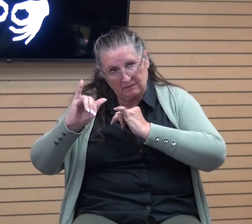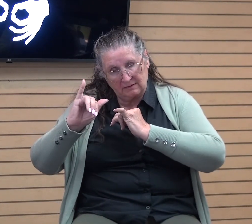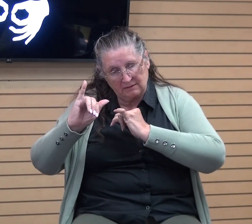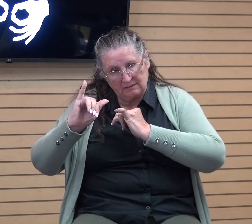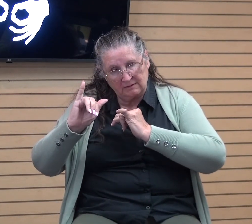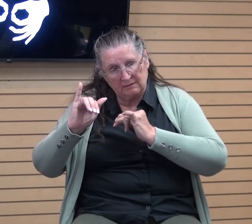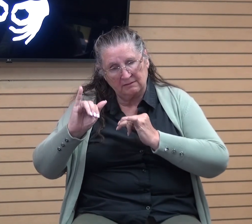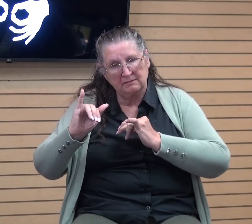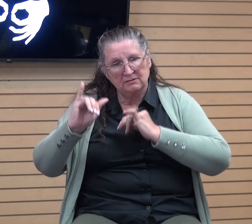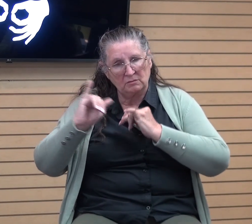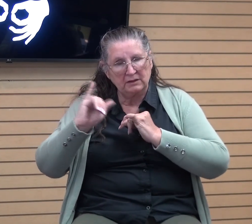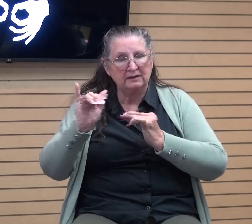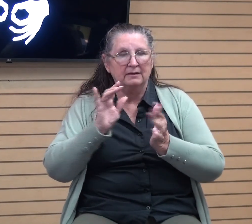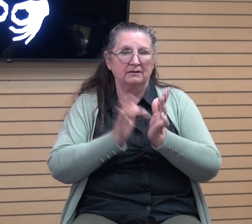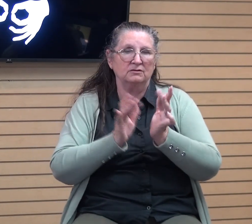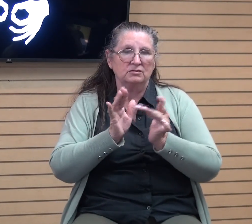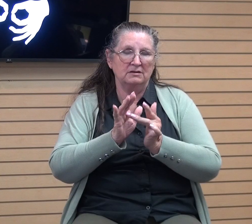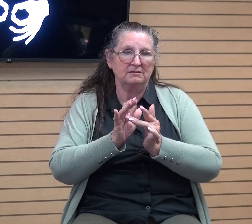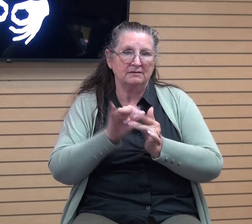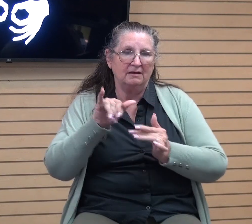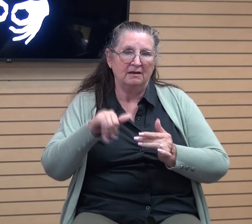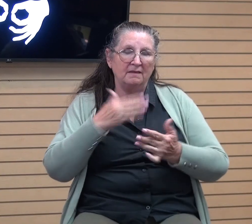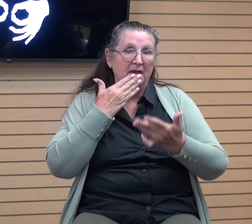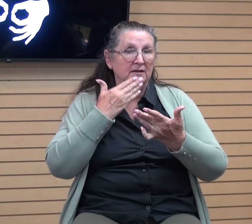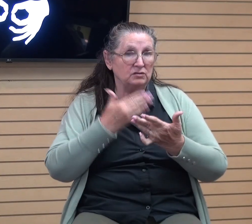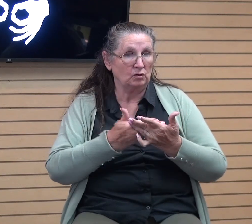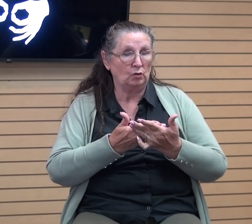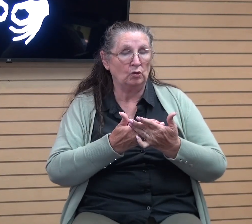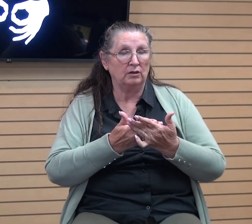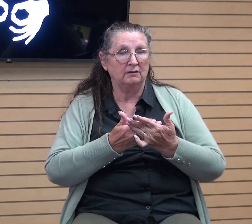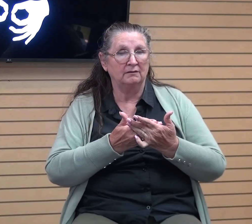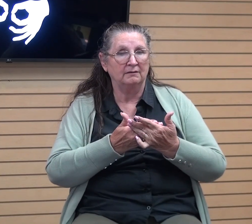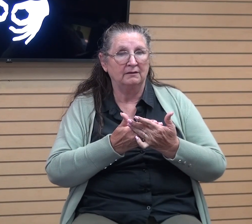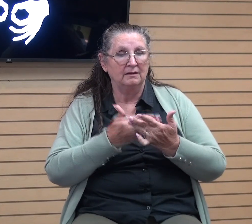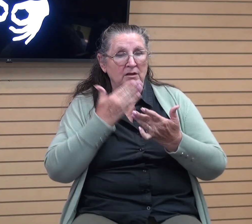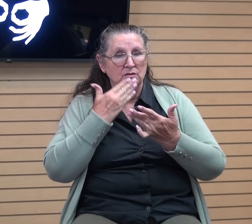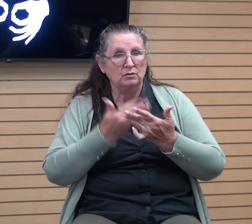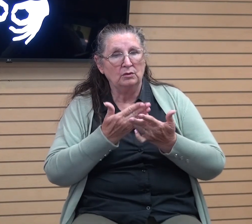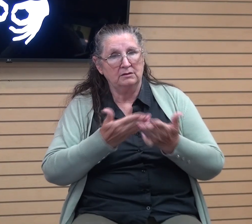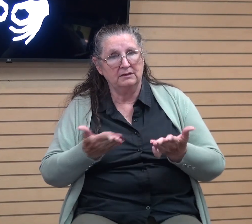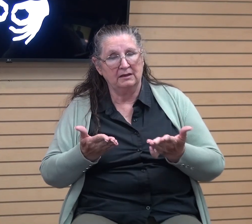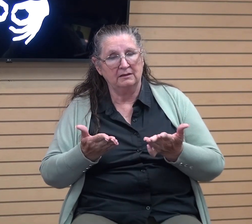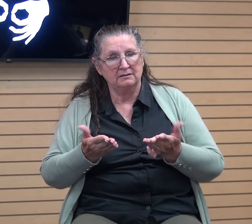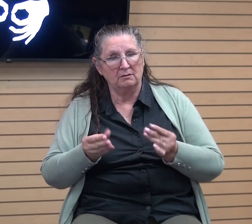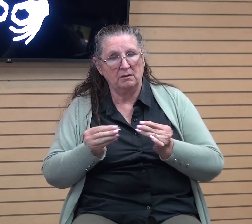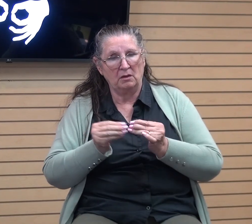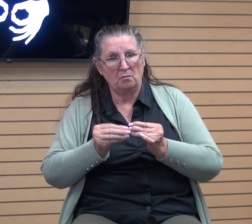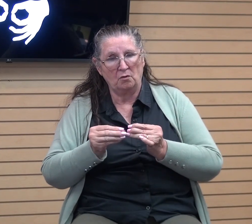like Jesus. That is the good. It is a good thing to be more Christ-like.